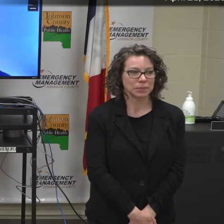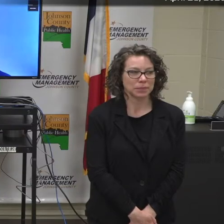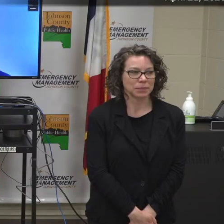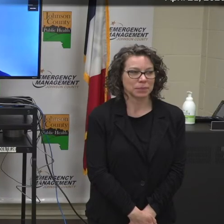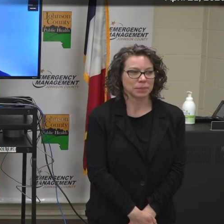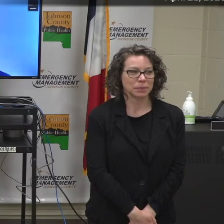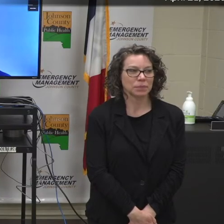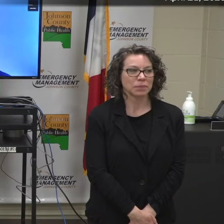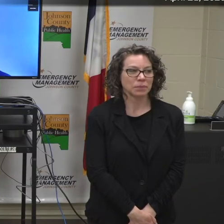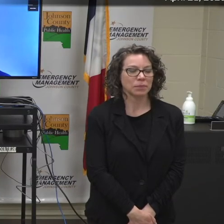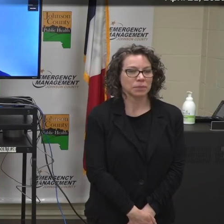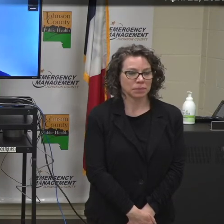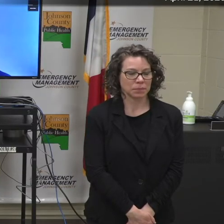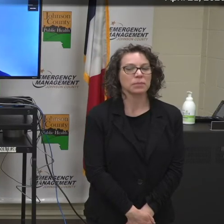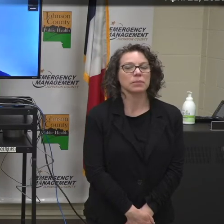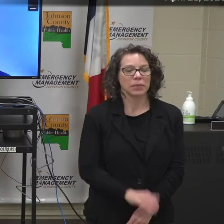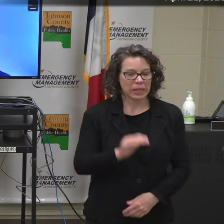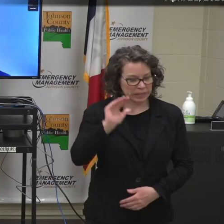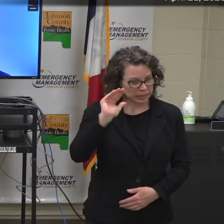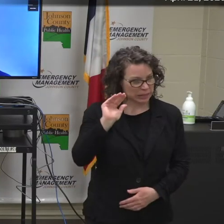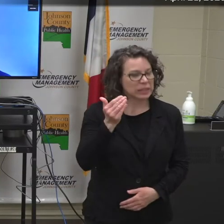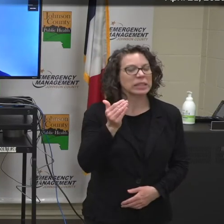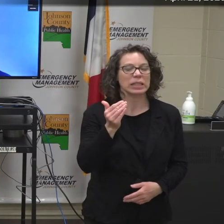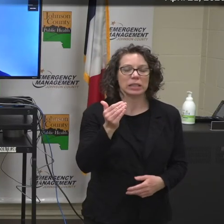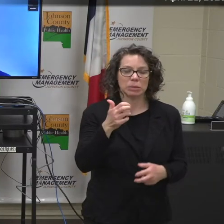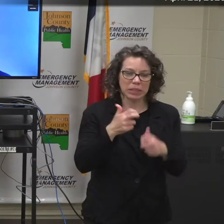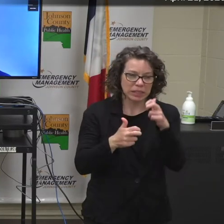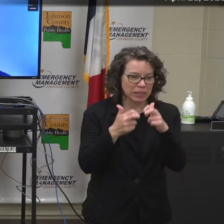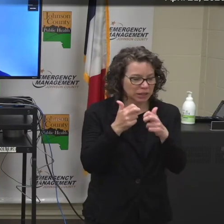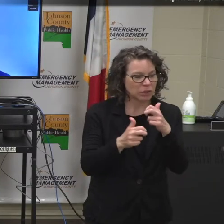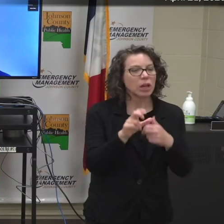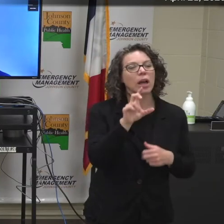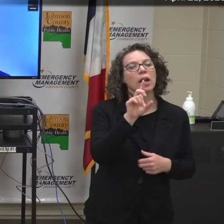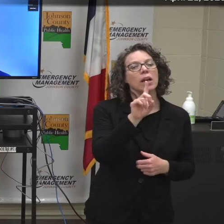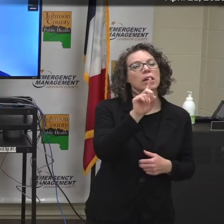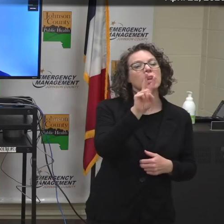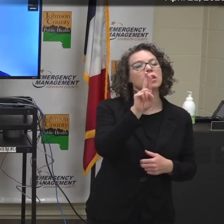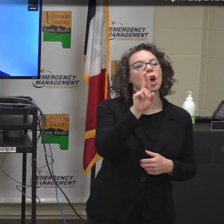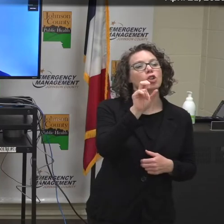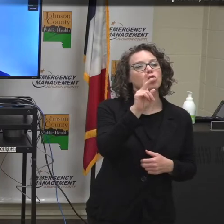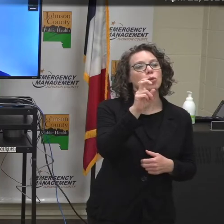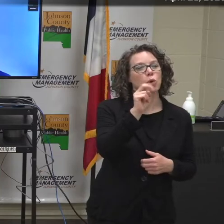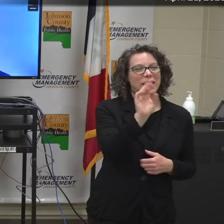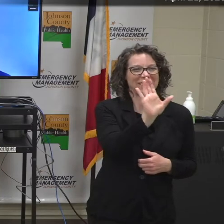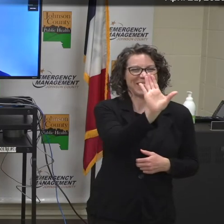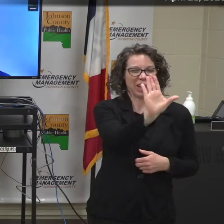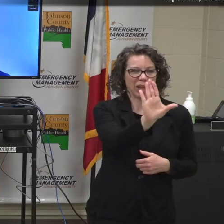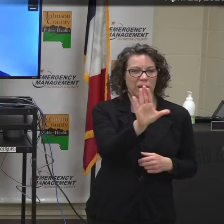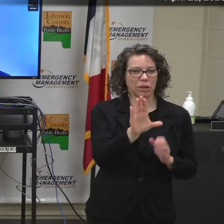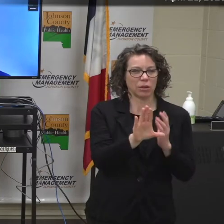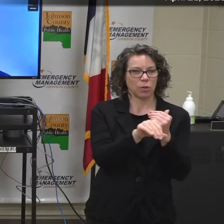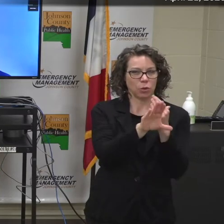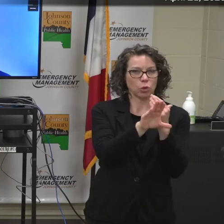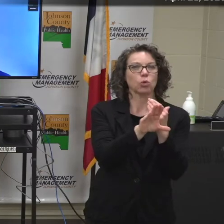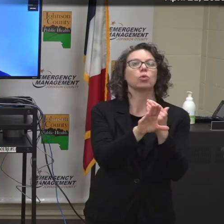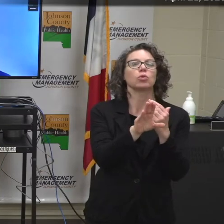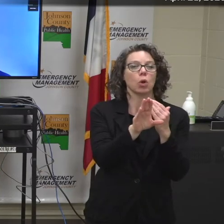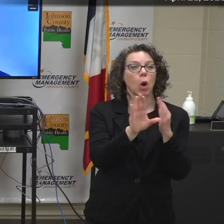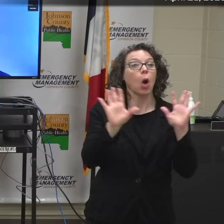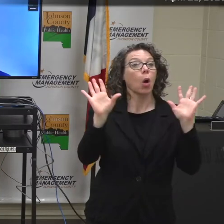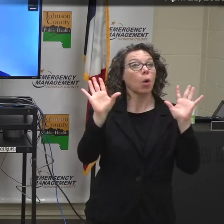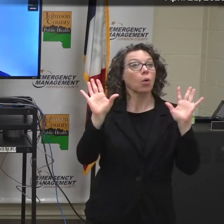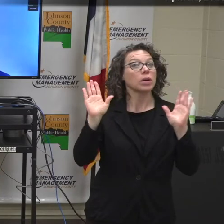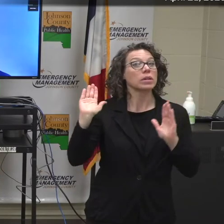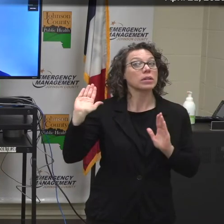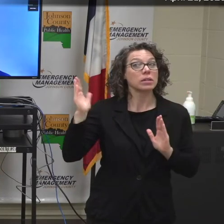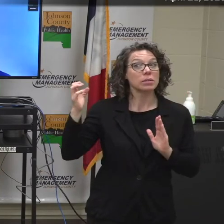It looks like we are experiencing some difficulties on Dr. Brennan's end, potentially. So at this point, we will shift to... Oh,